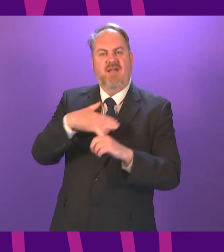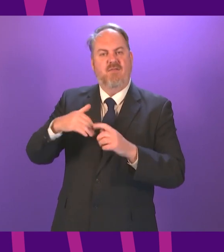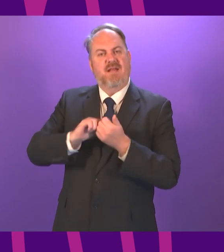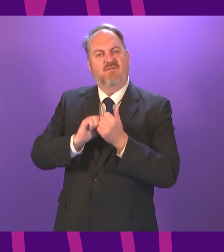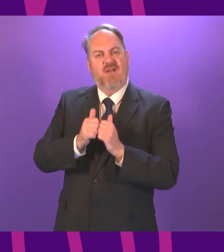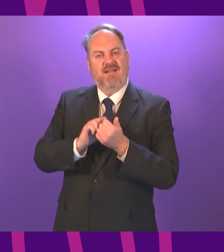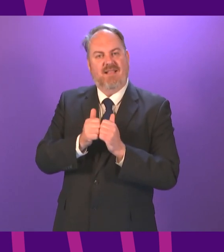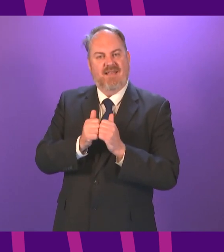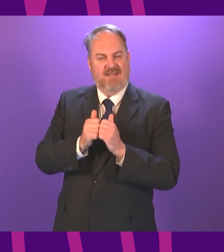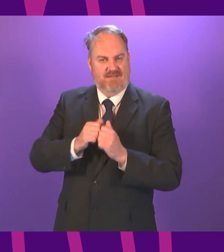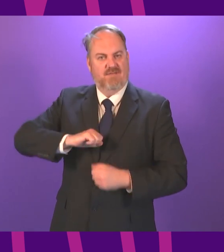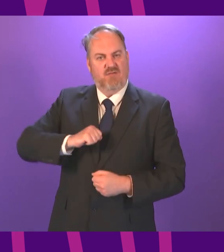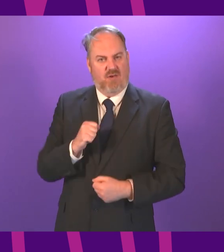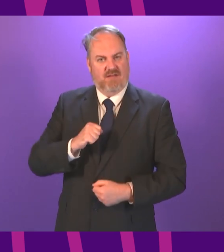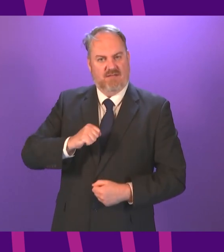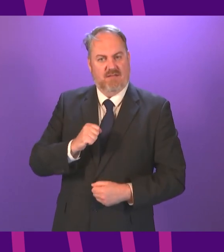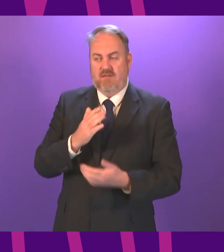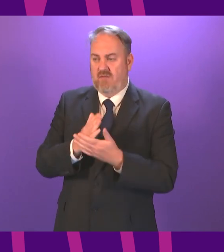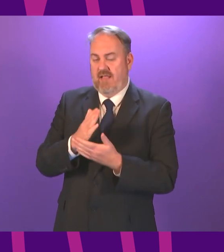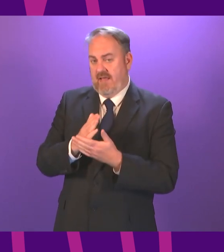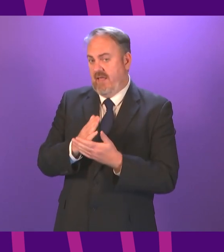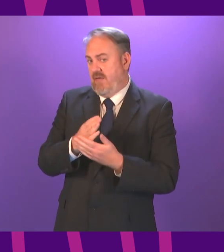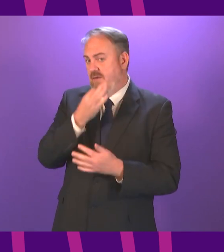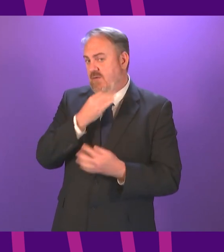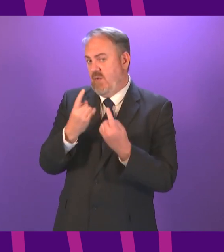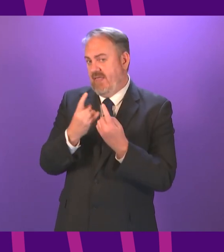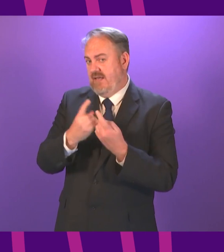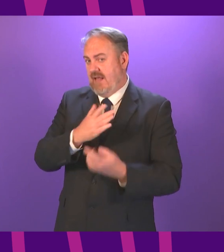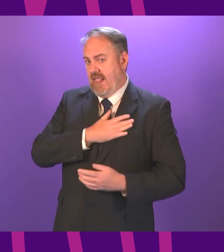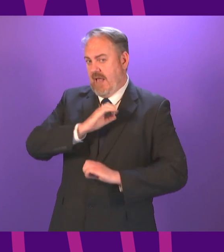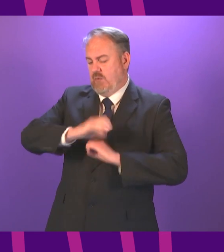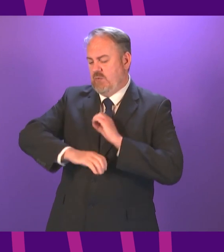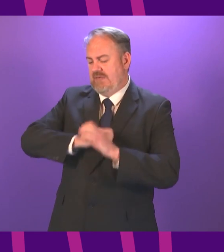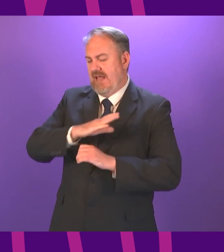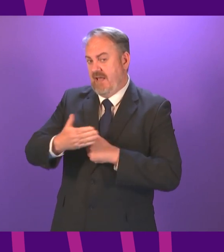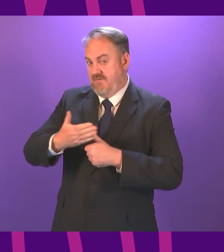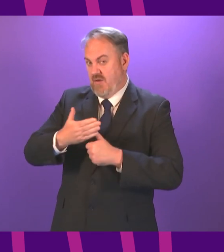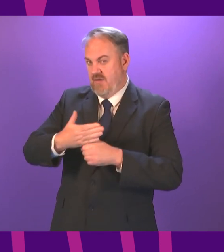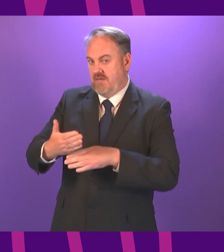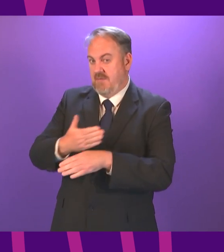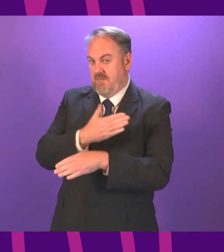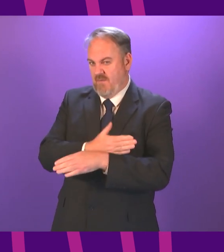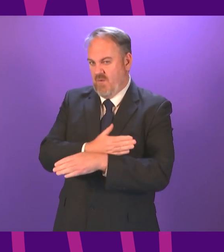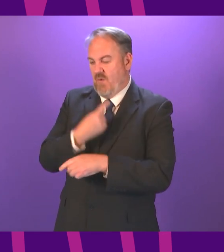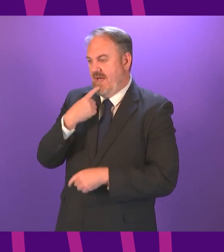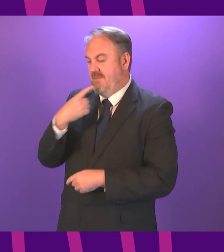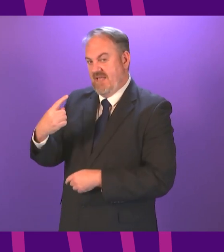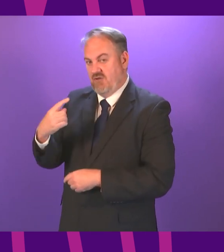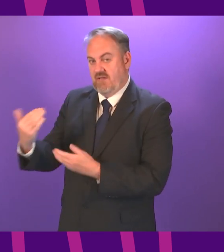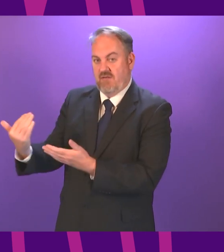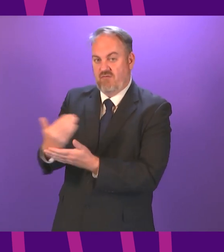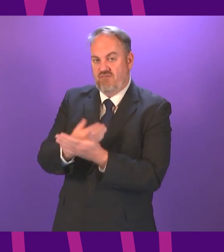contribution into two parts. One, about the current crisis and then about what we do in terms of focusing on the recovery phase.